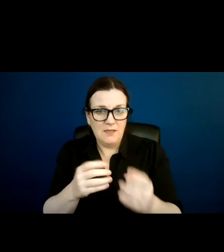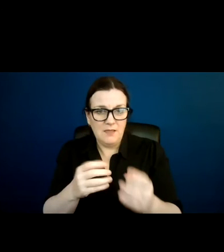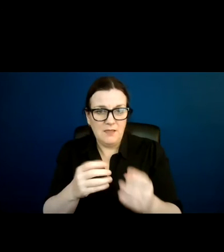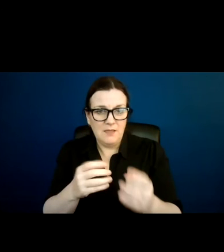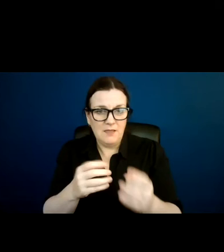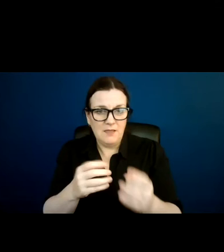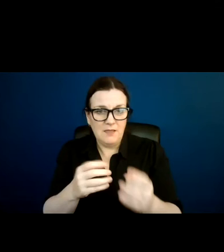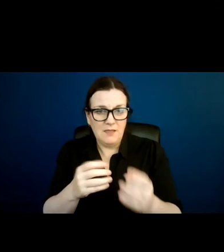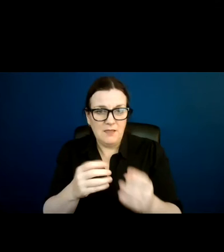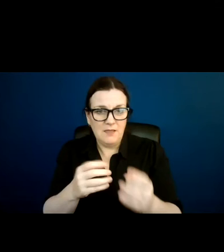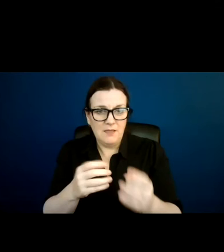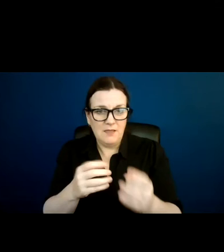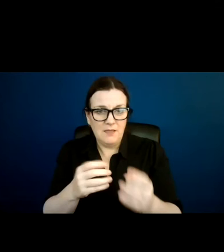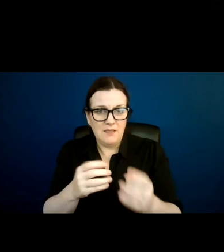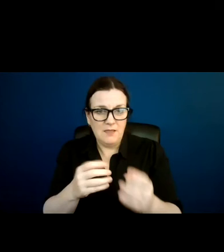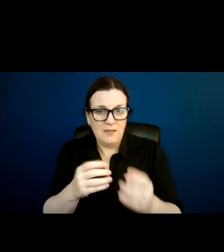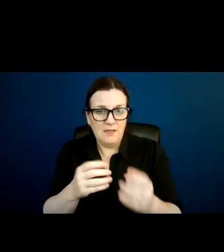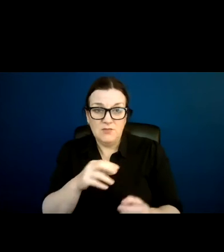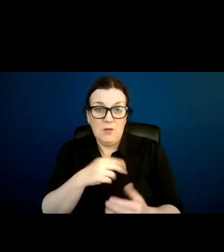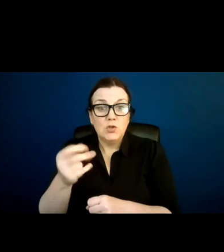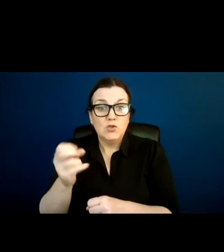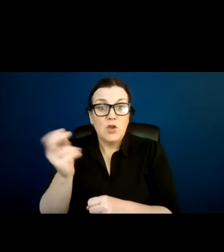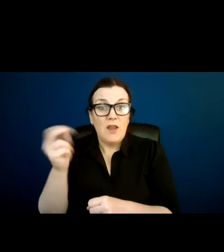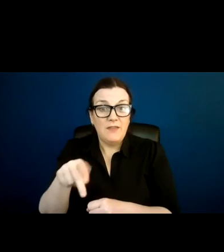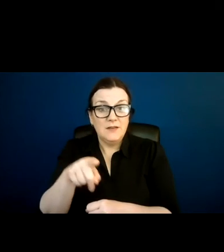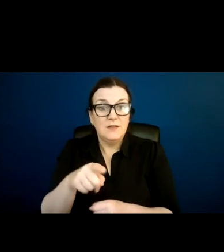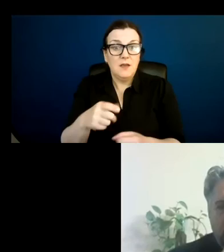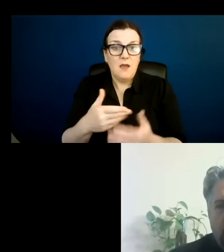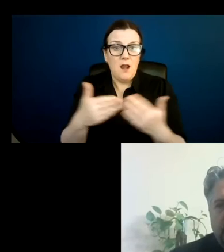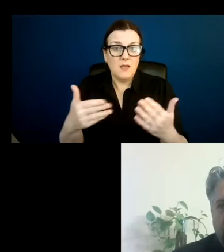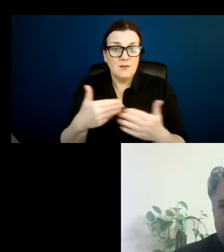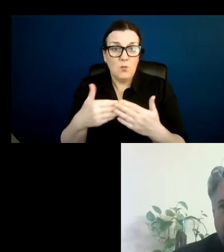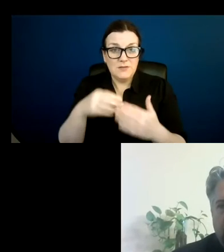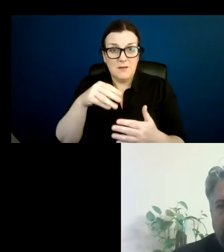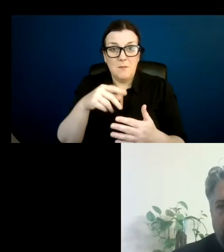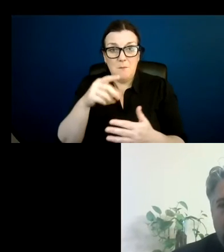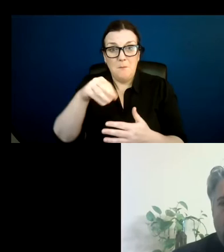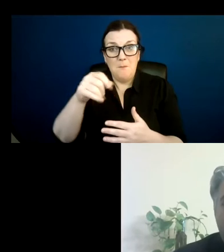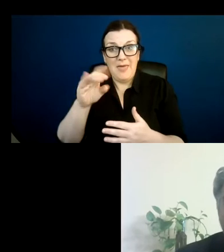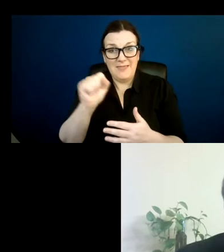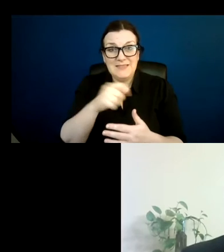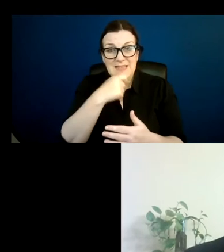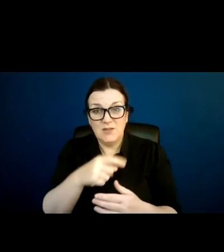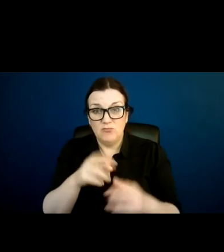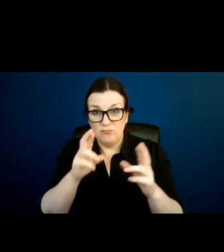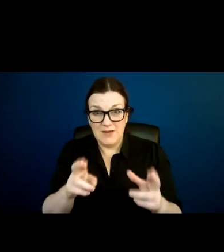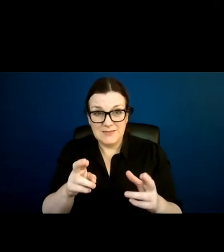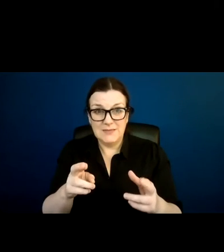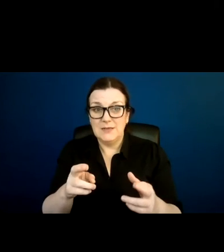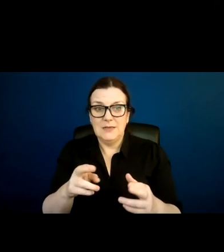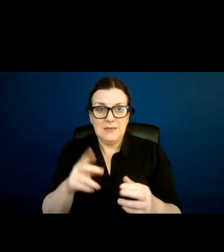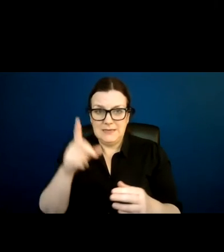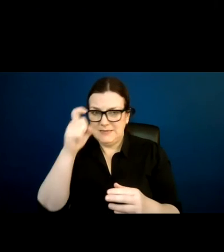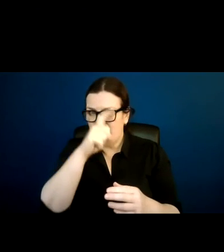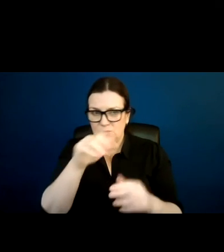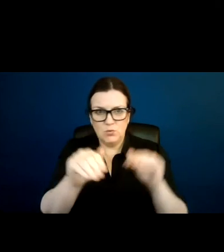about you, Jonathan? What's your advice in that situation? A lot of what Matt says is correct about reaching people who are, by definition, incredibly hard